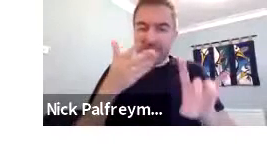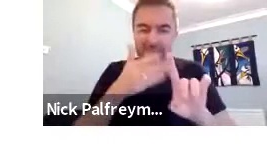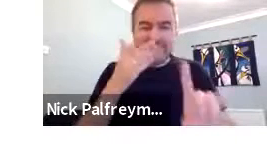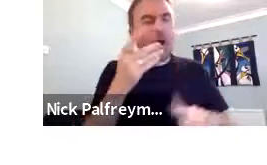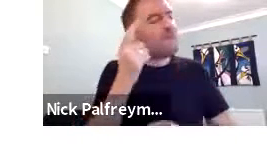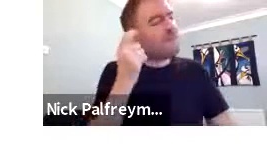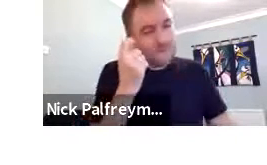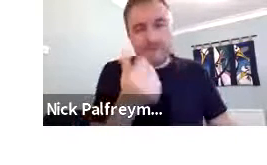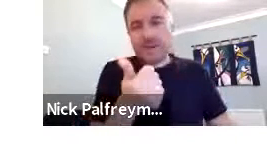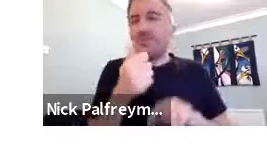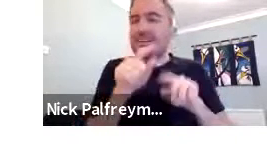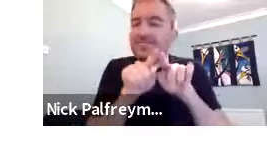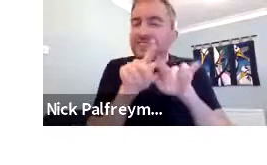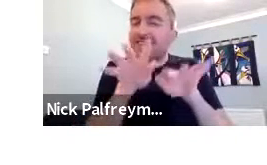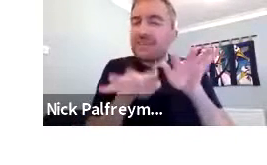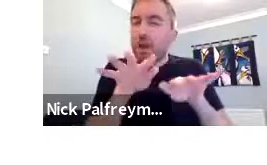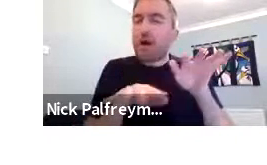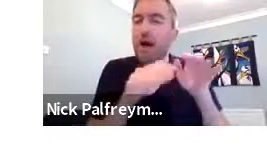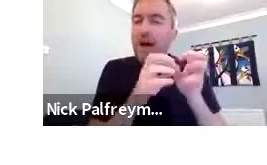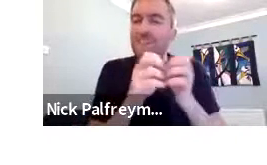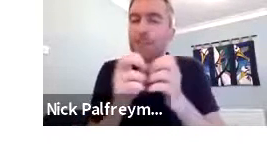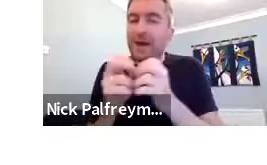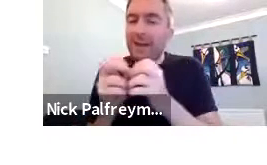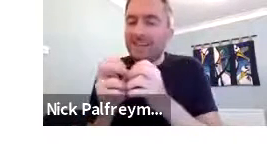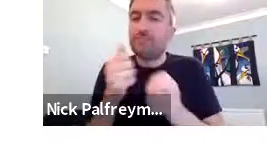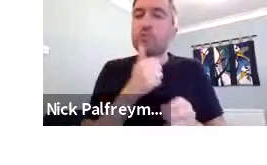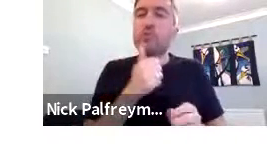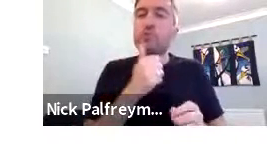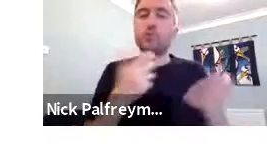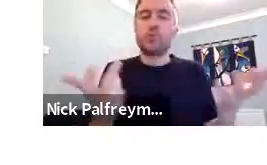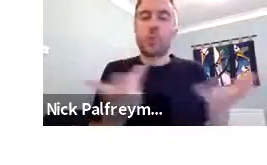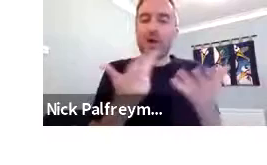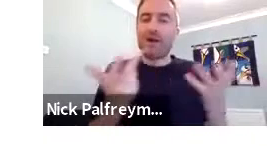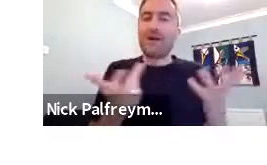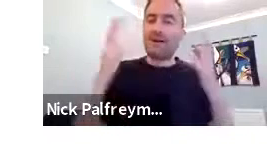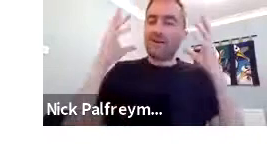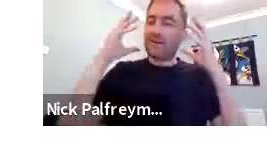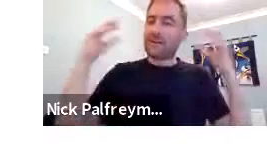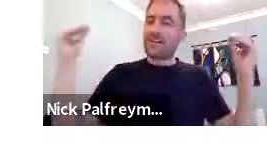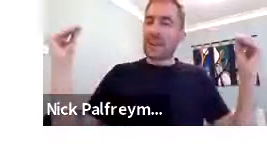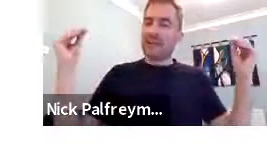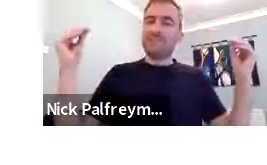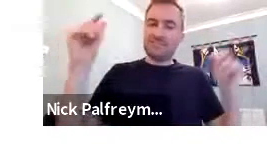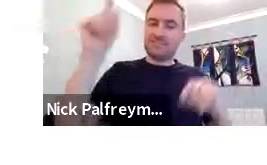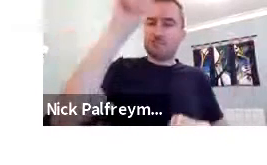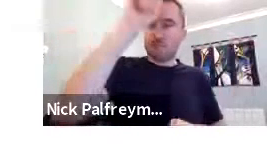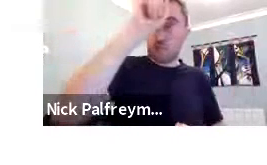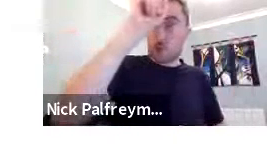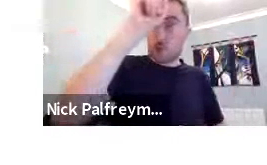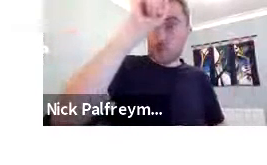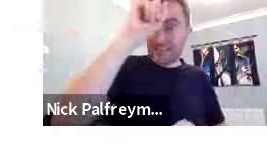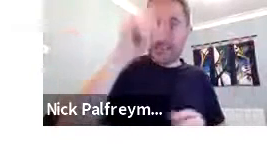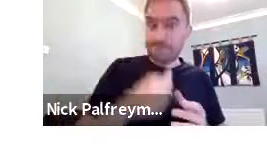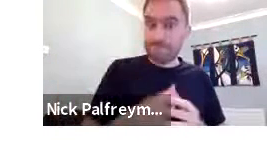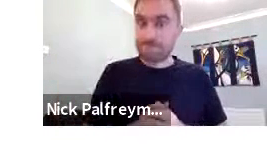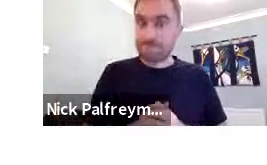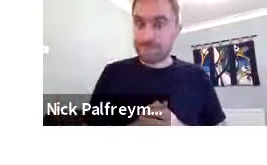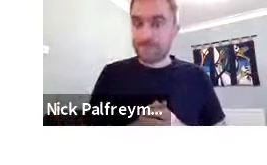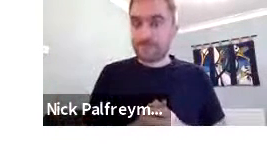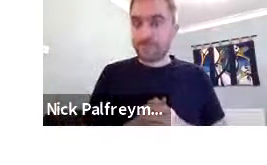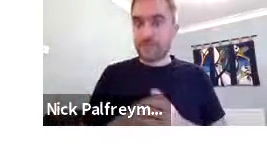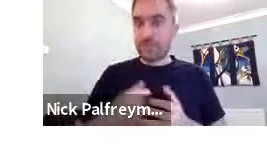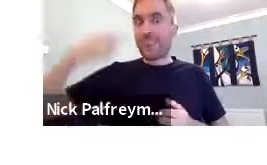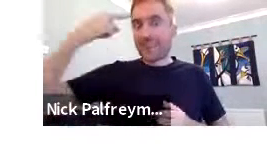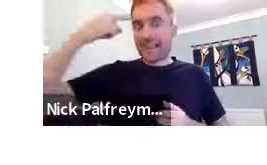teacher or Dutch teachers. Because we've found some similarities with the alphabet in the Netherlands